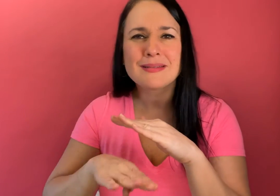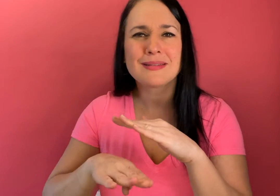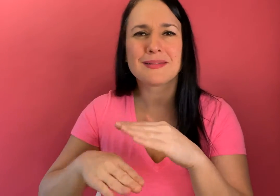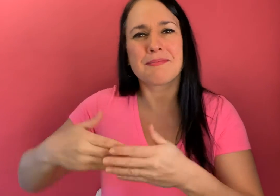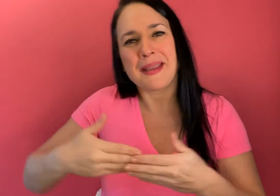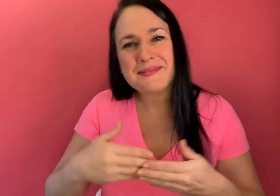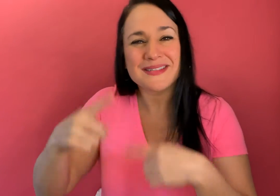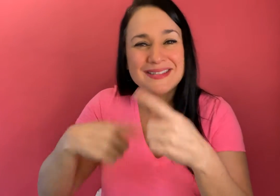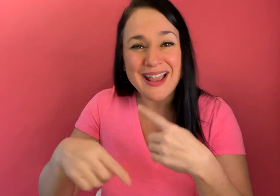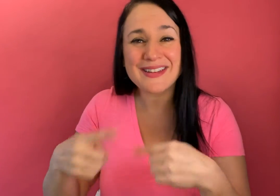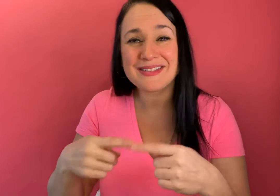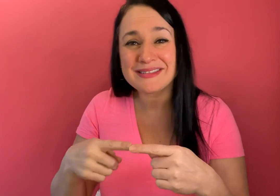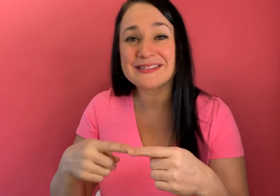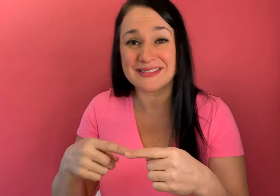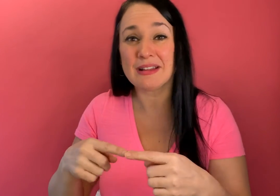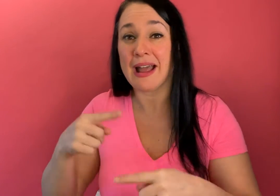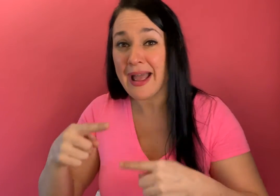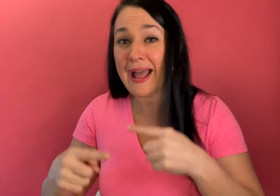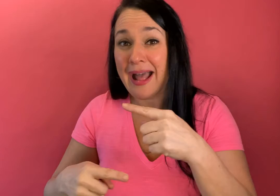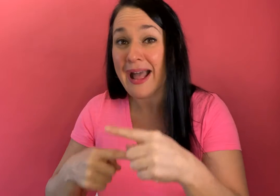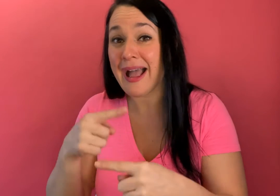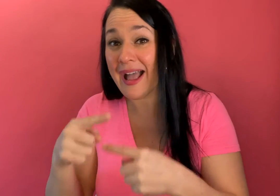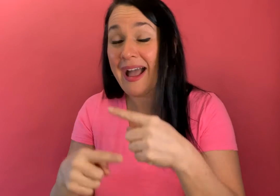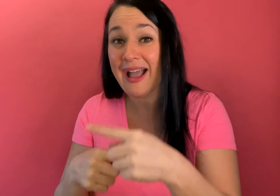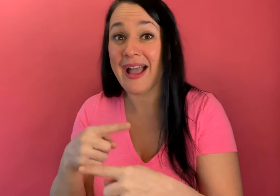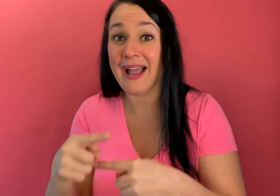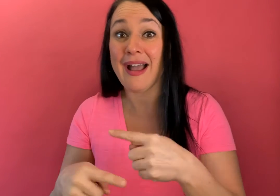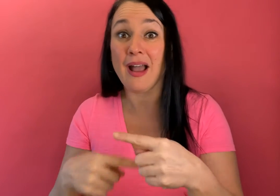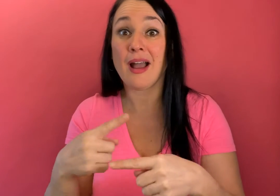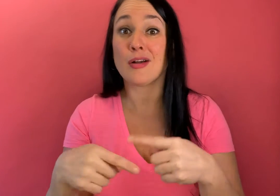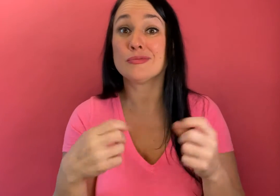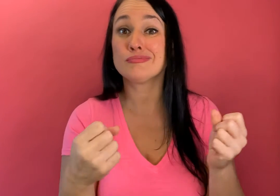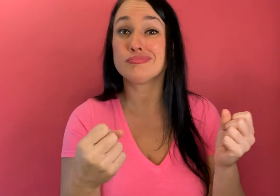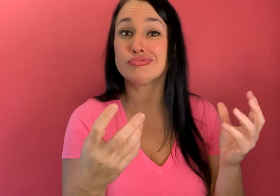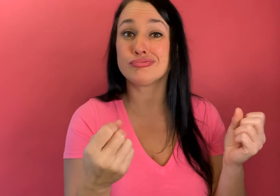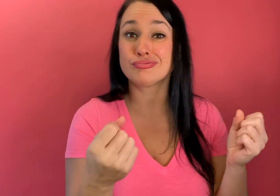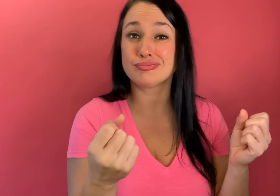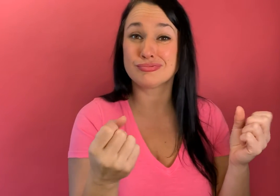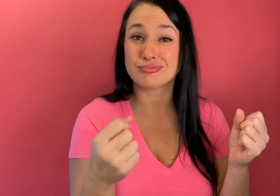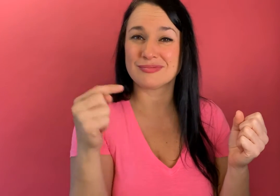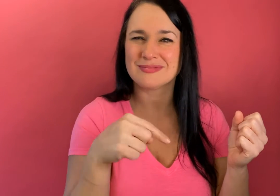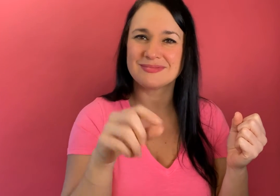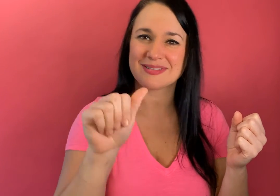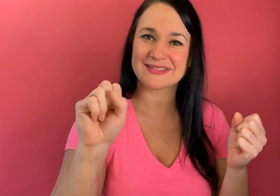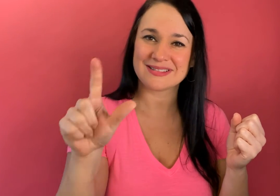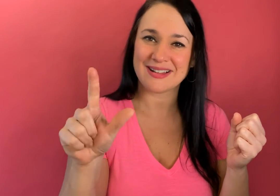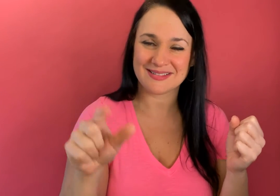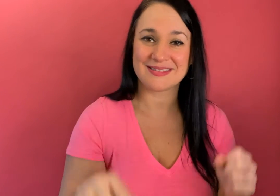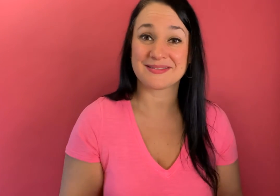is more of like baby steps baby signers very basic trying to keep up and go with flow now this signing is asl